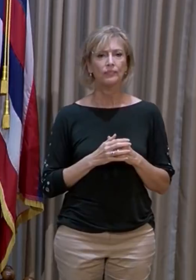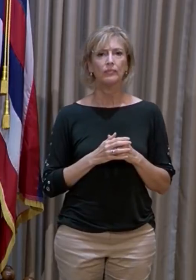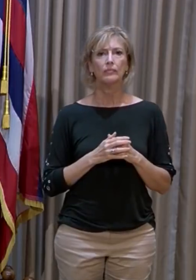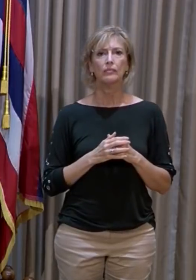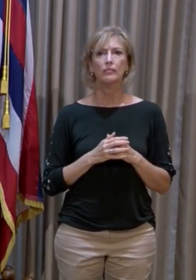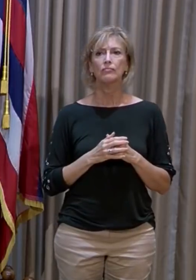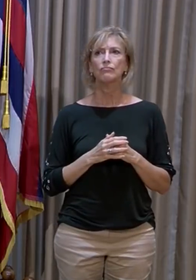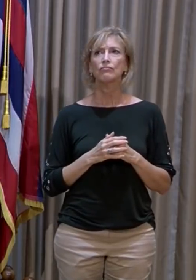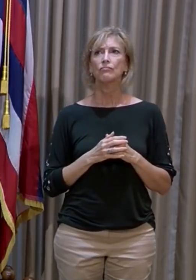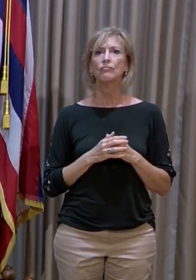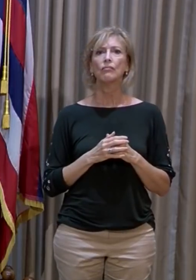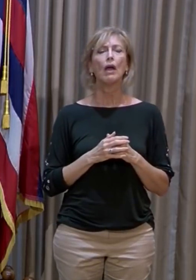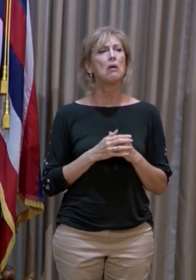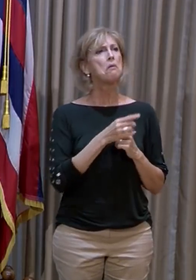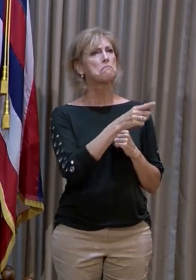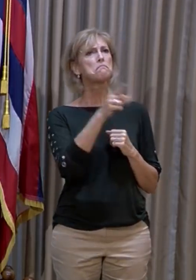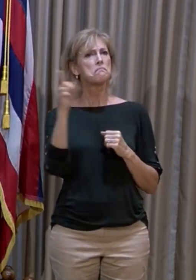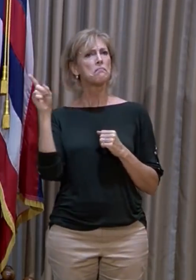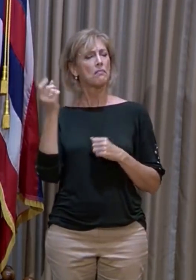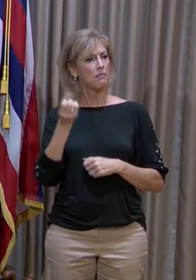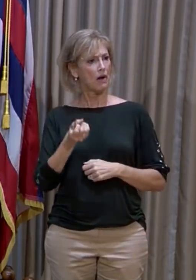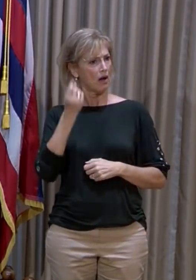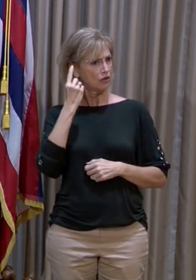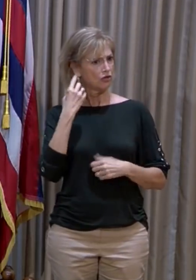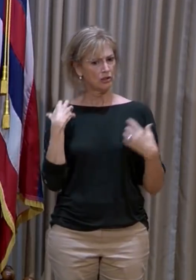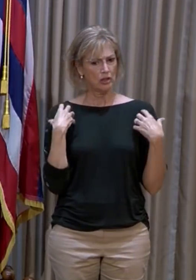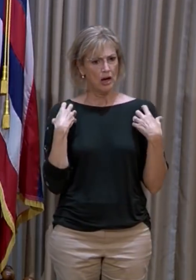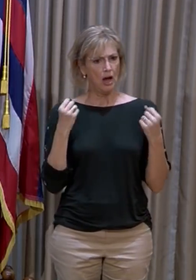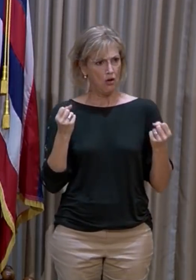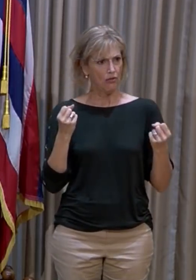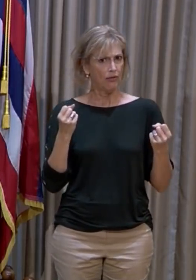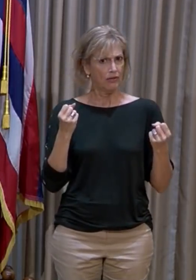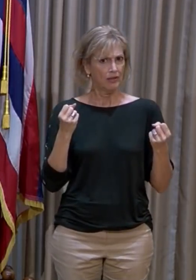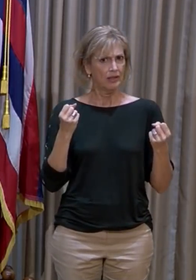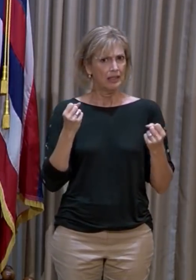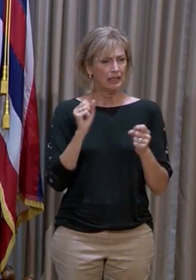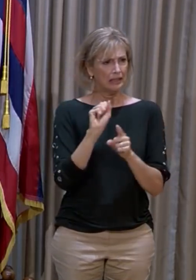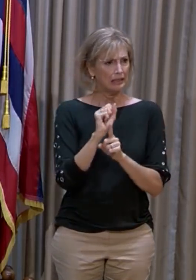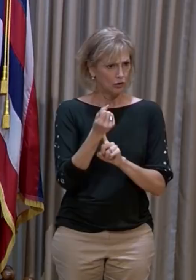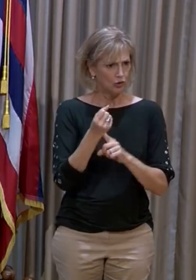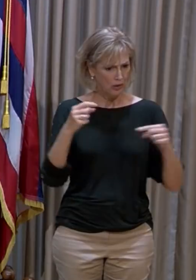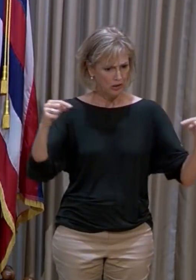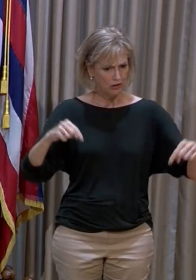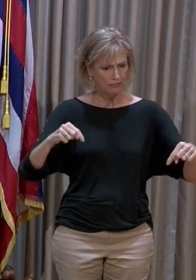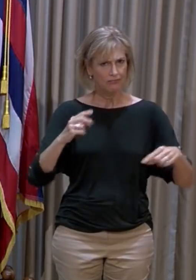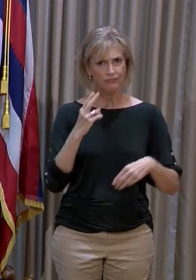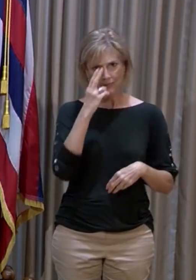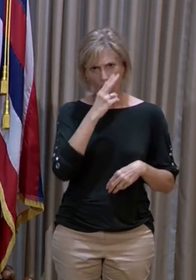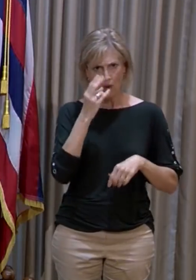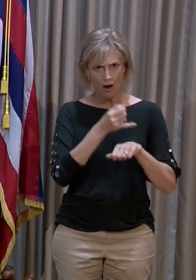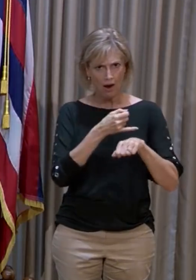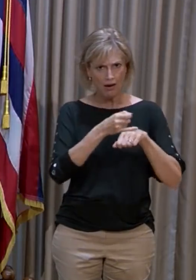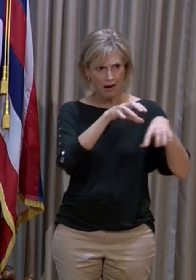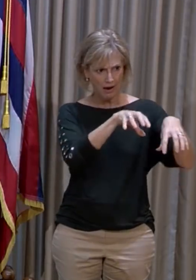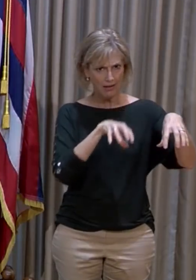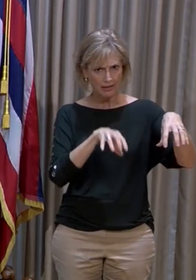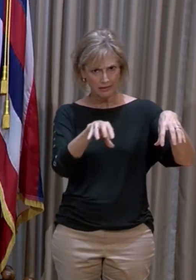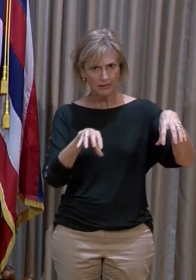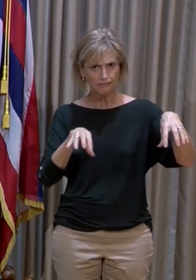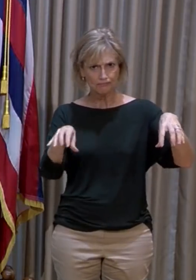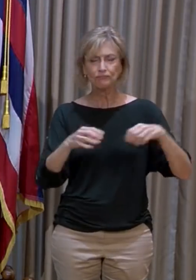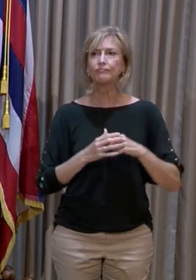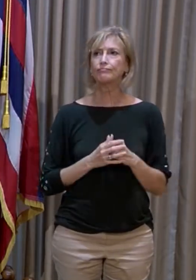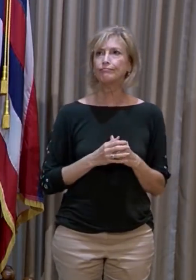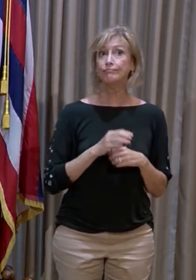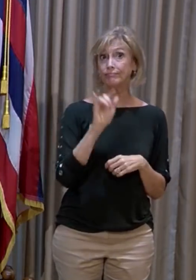understanding of what the healthcare situation is in our islands and certainly there